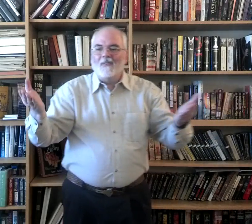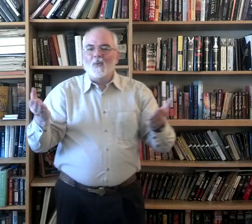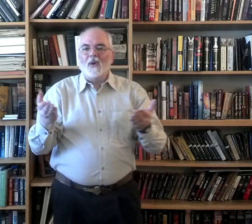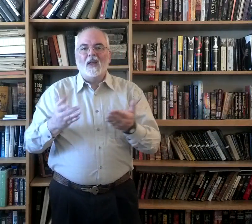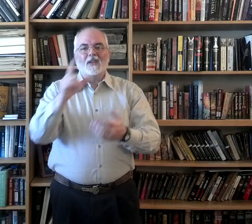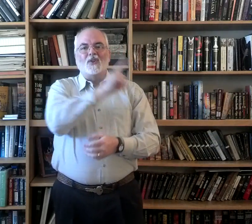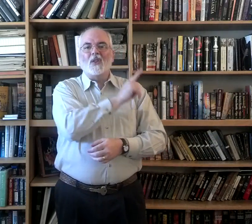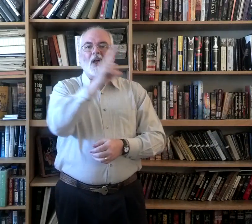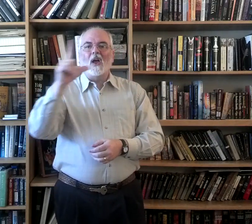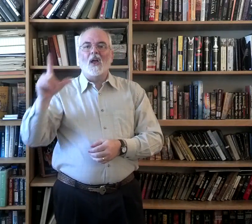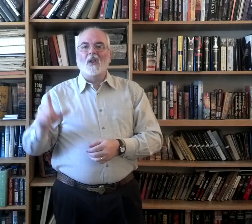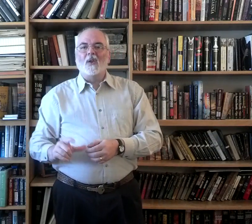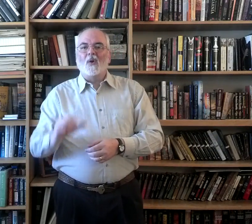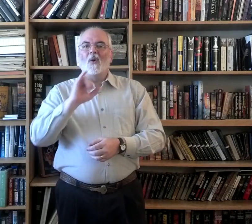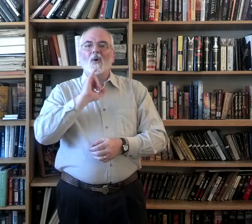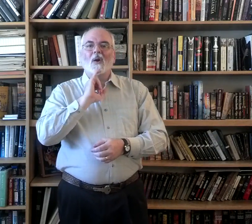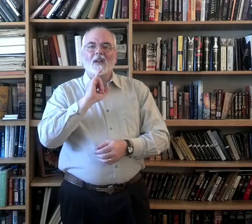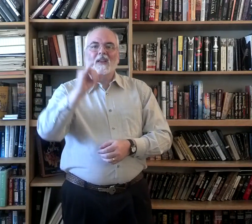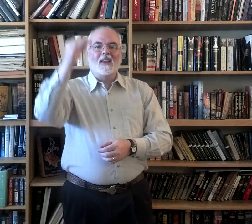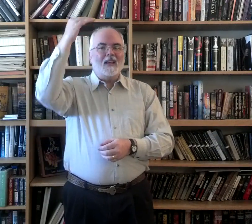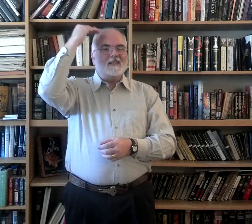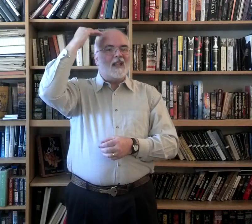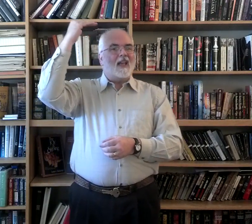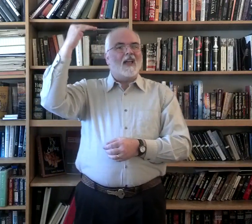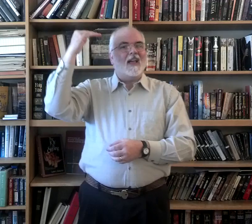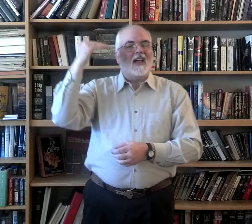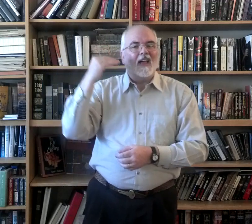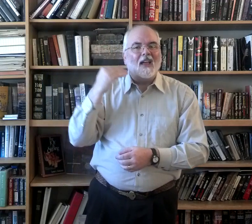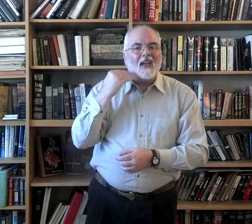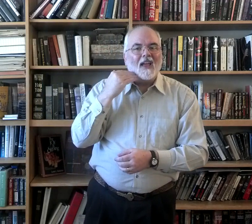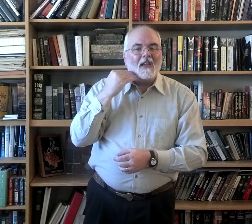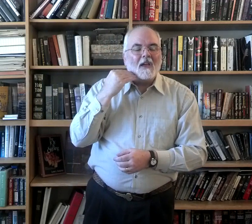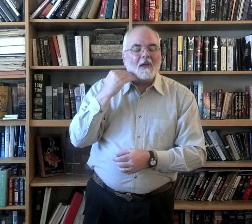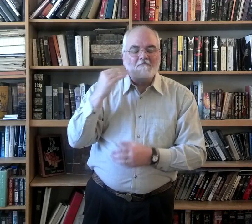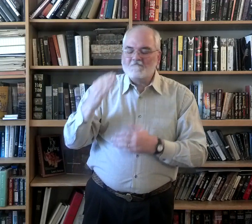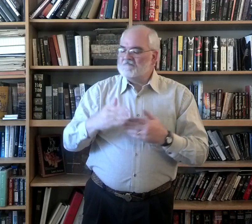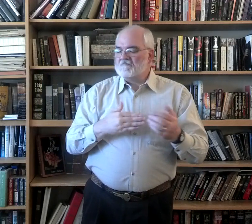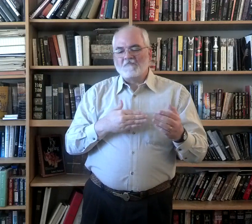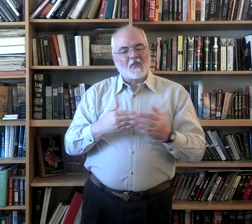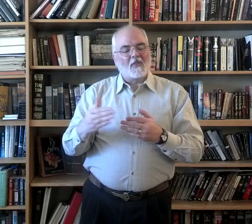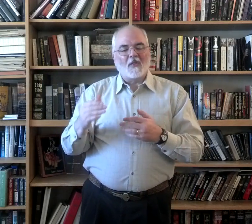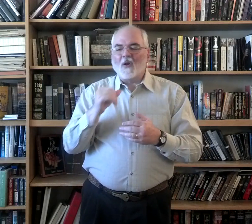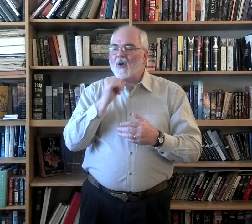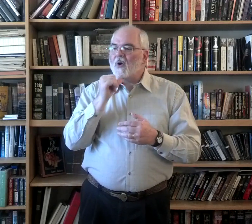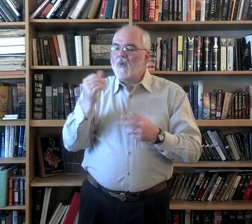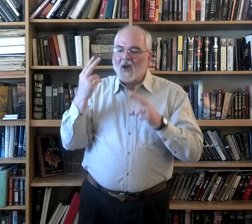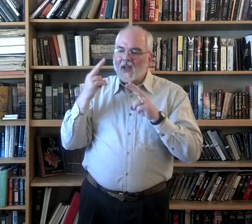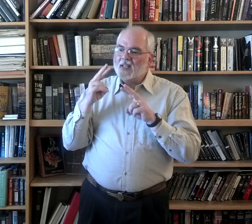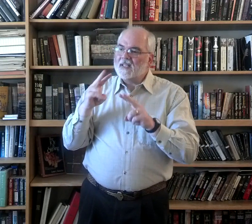which the Lord is fed. The one